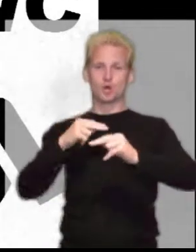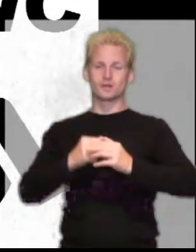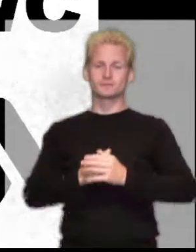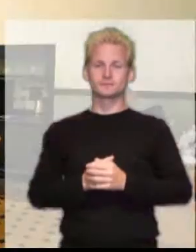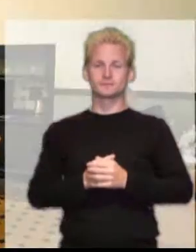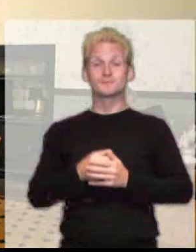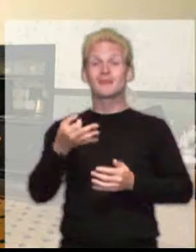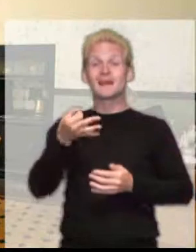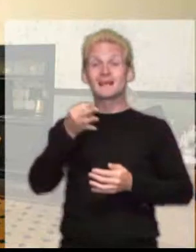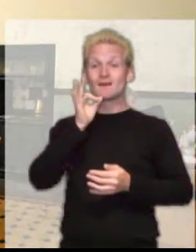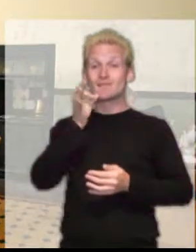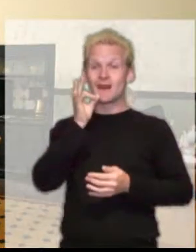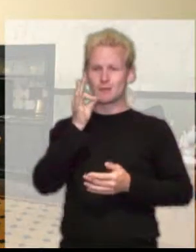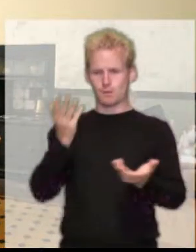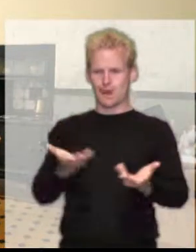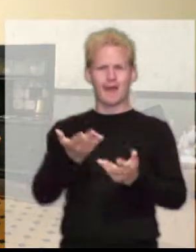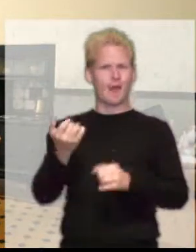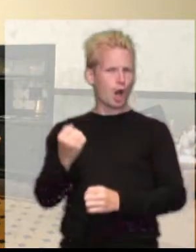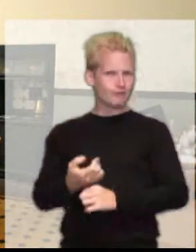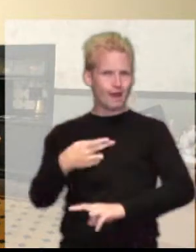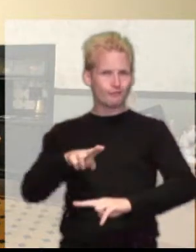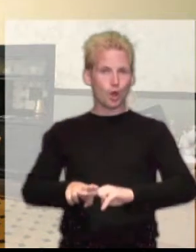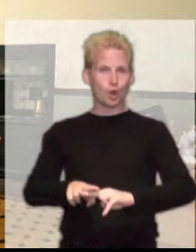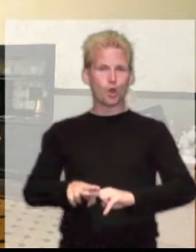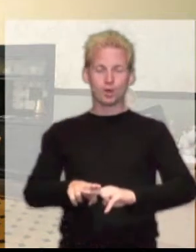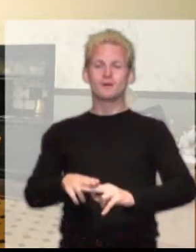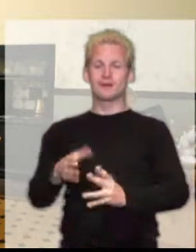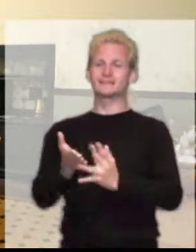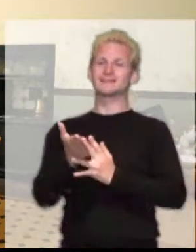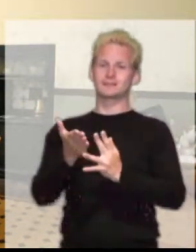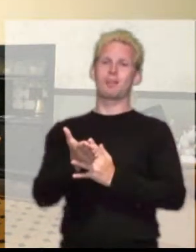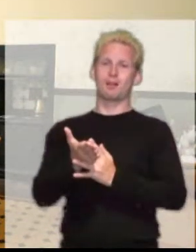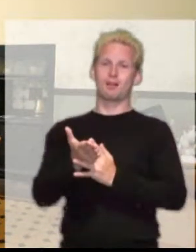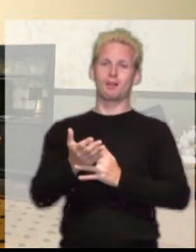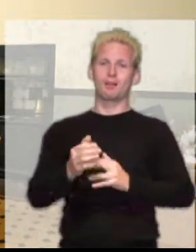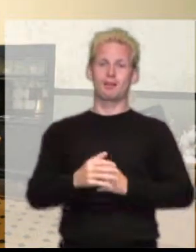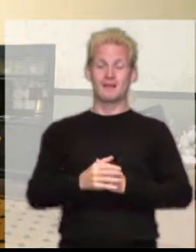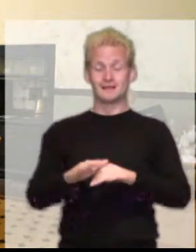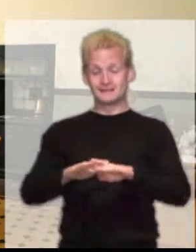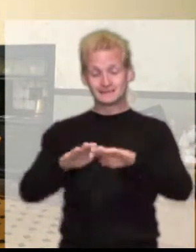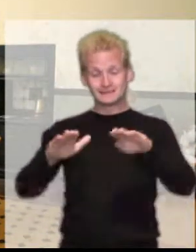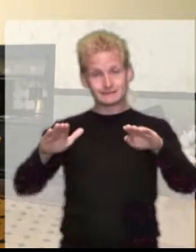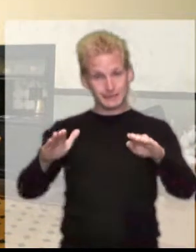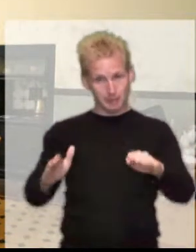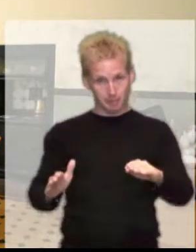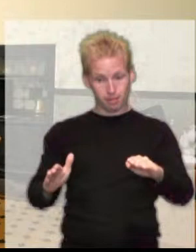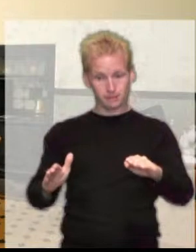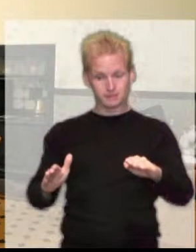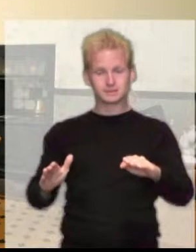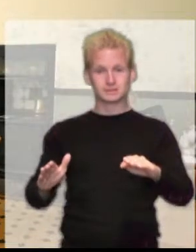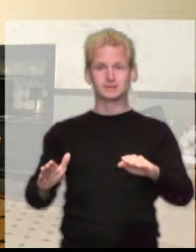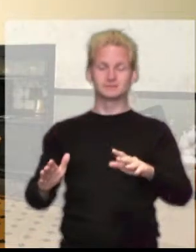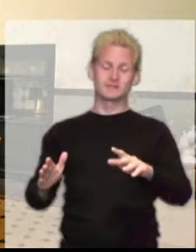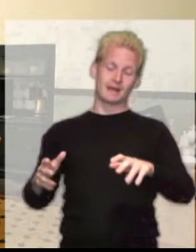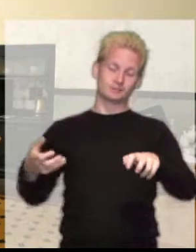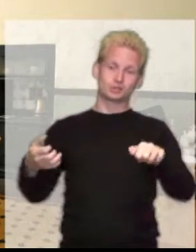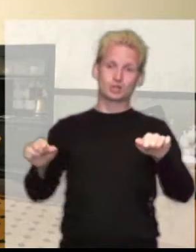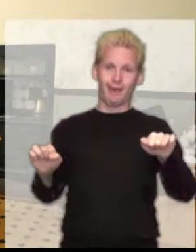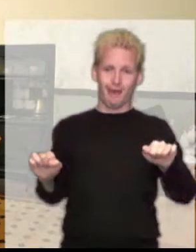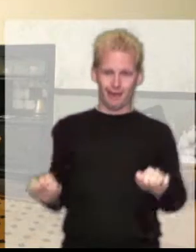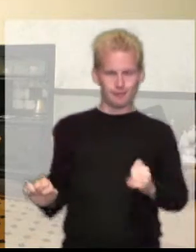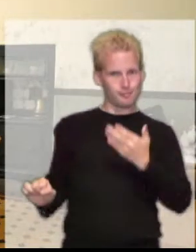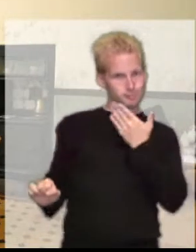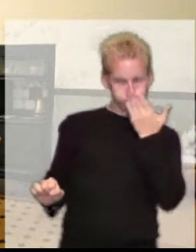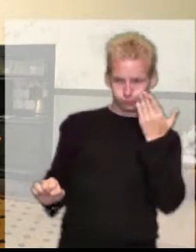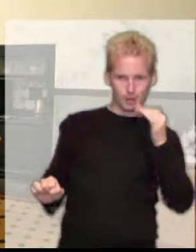The cafe is on the ground floor and is accessible. The tables in the cafe have freestanding chairs